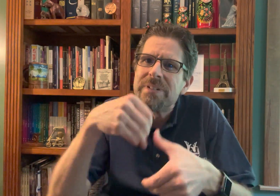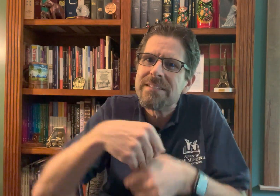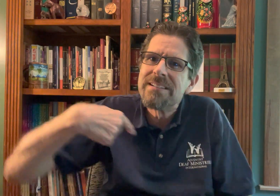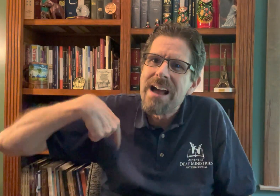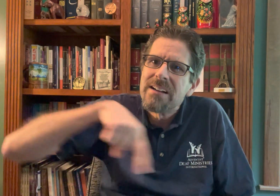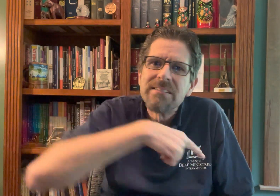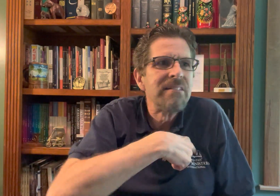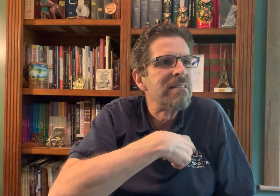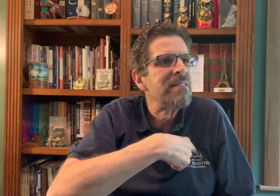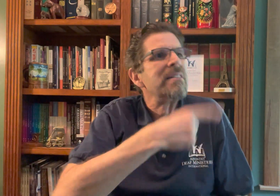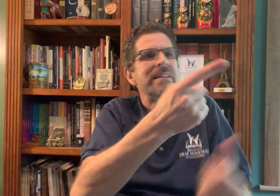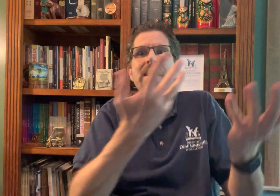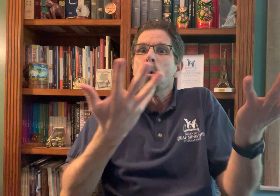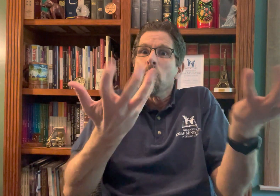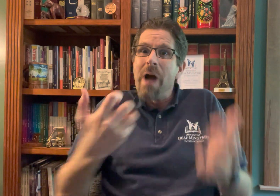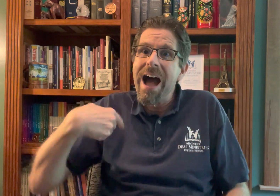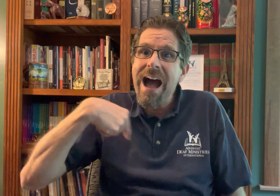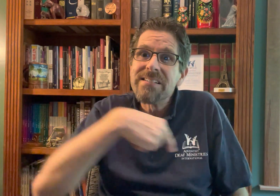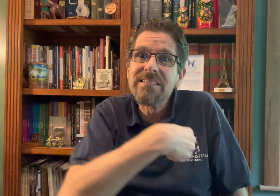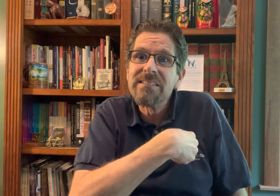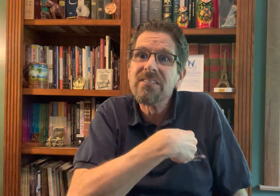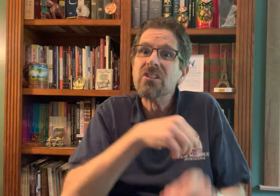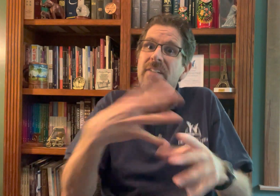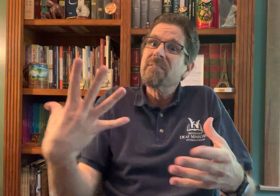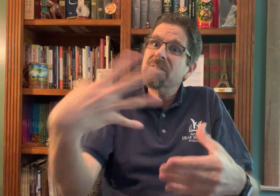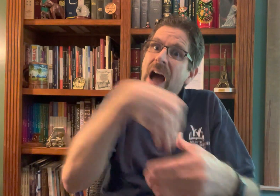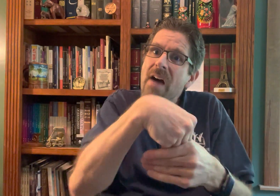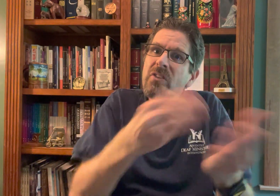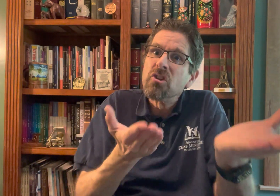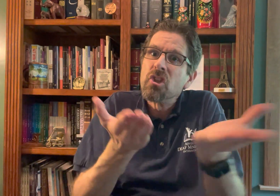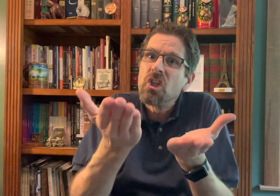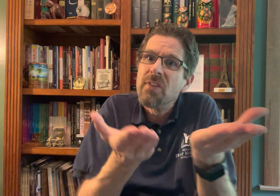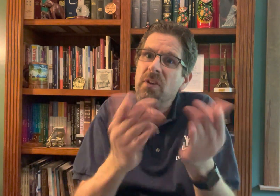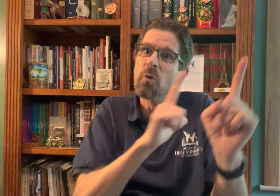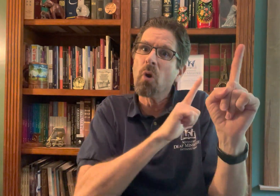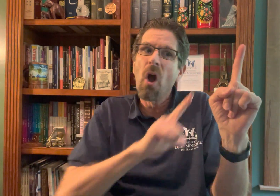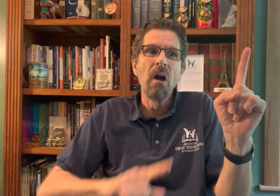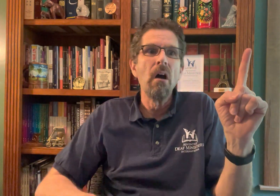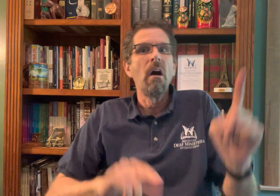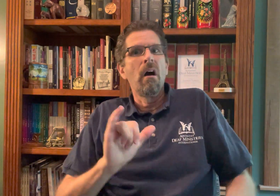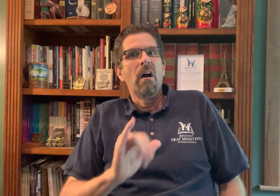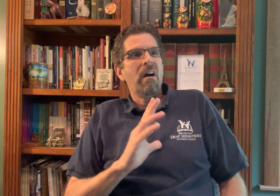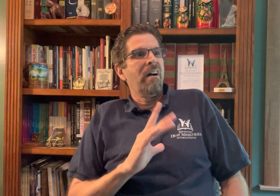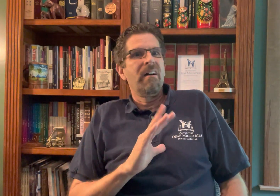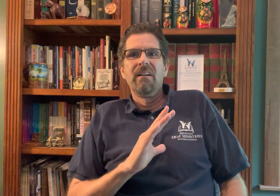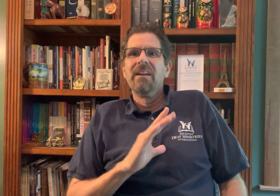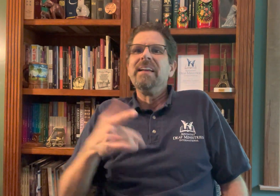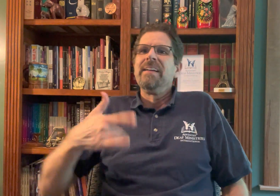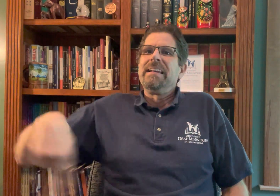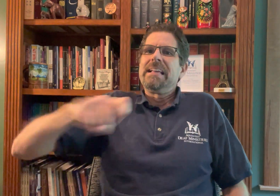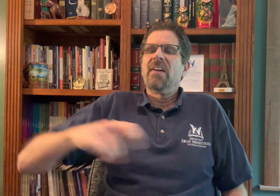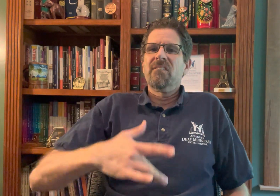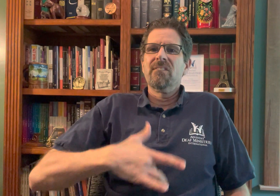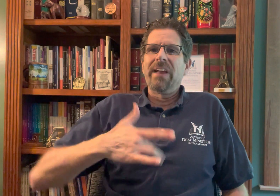their spiritual gifts. Encourage them to want to be involved. With this, they will see that they are valued